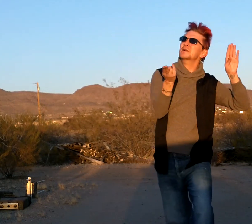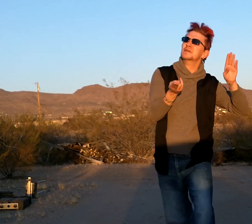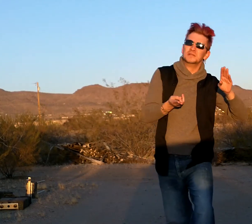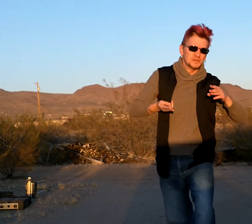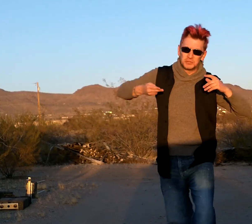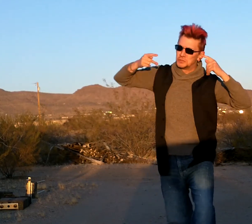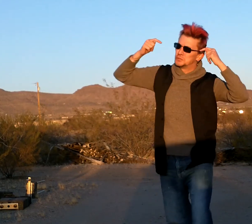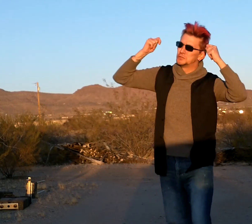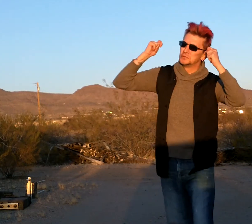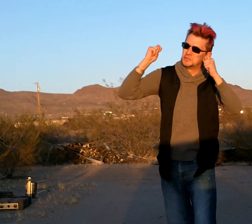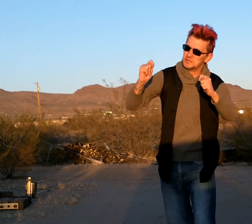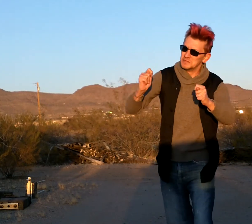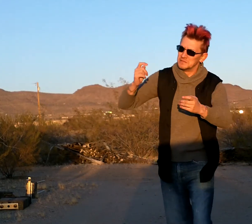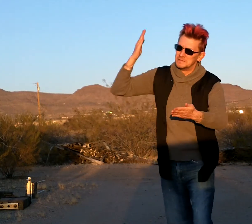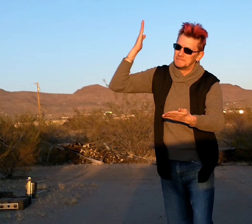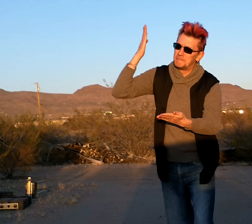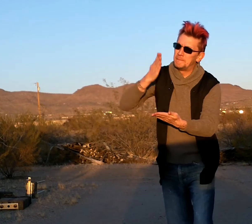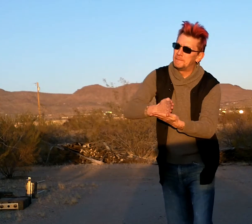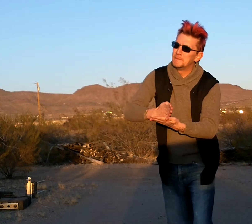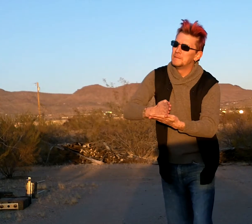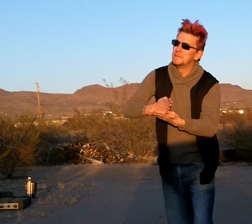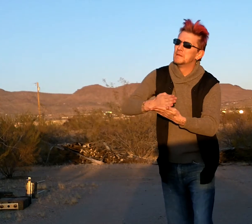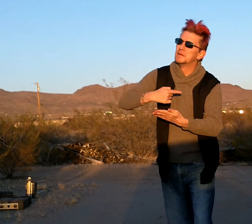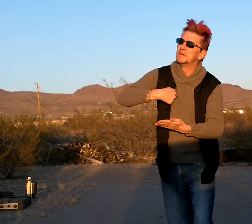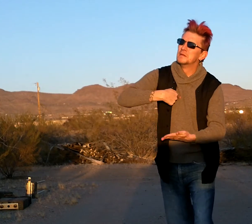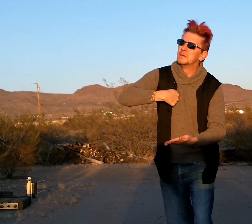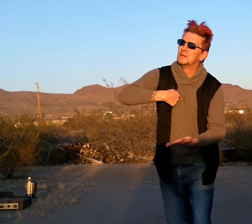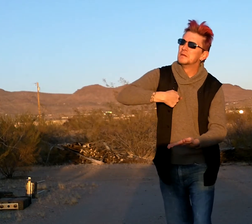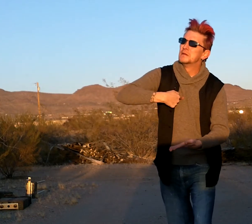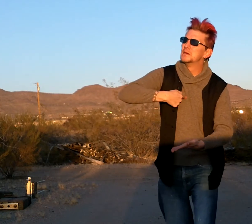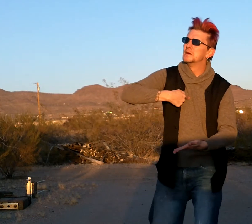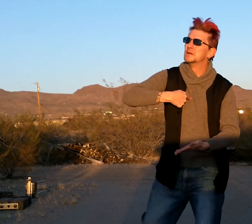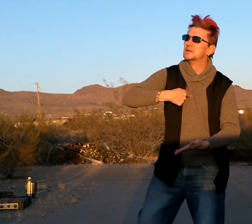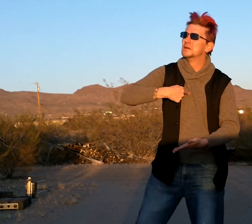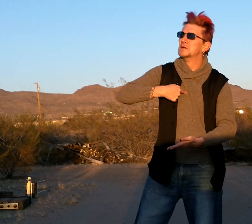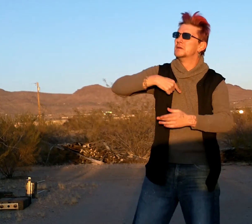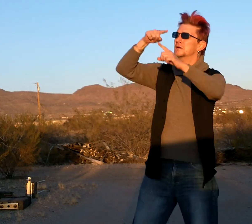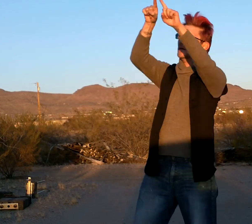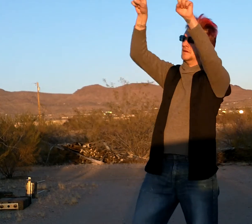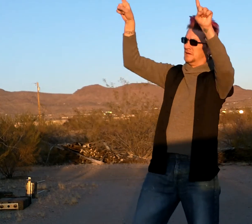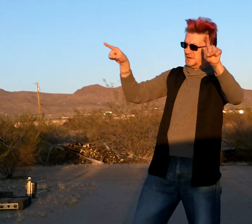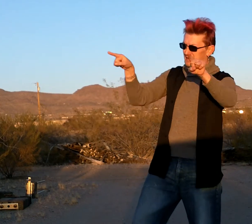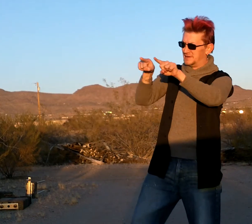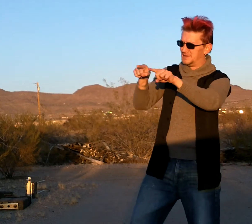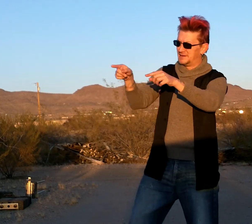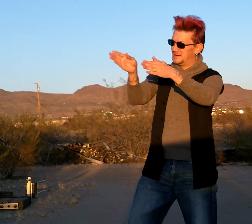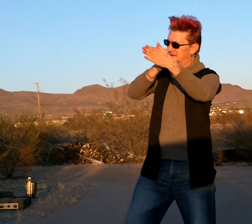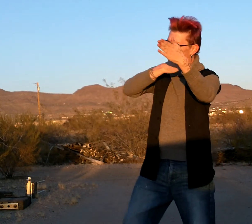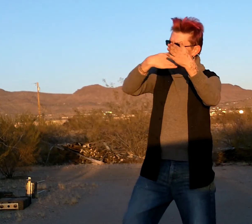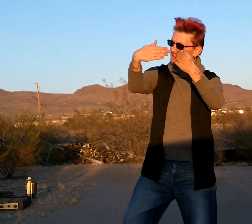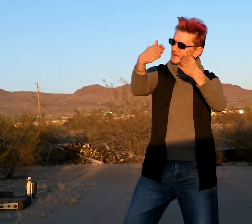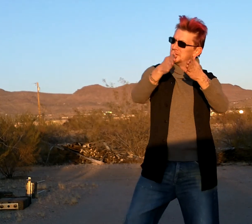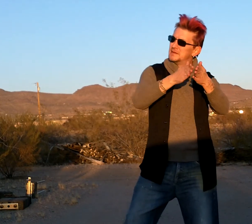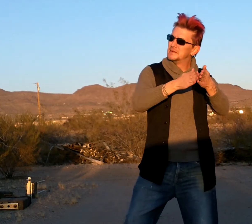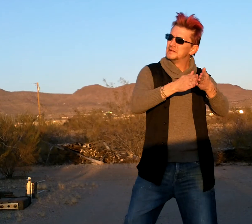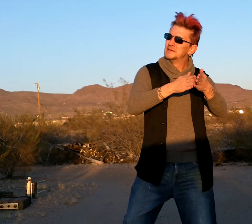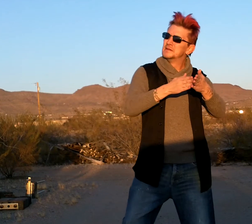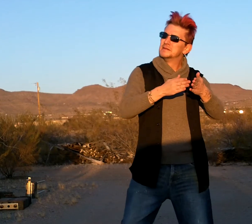stop me. A sign was painted. It